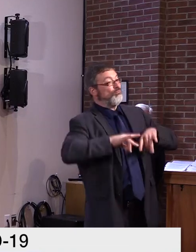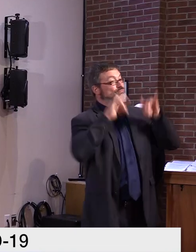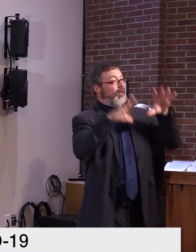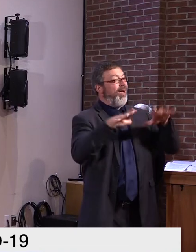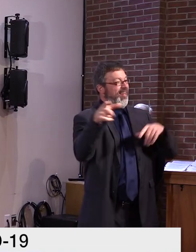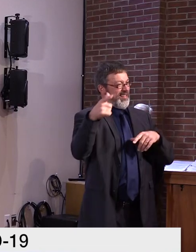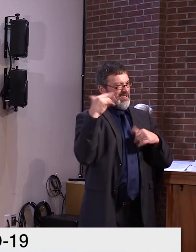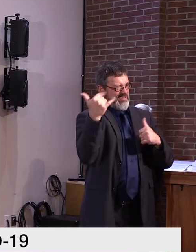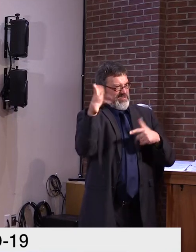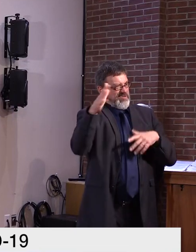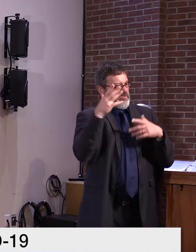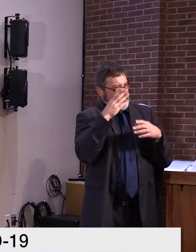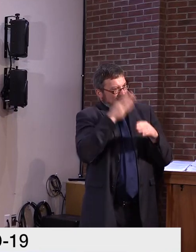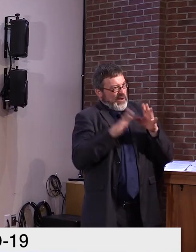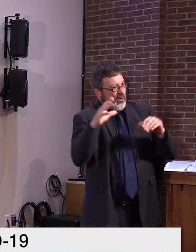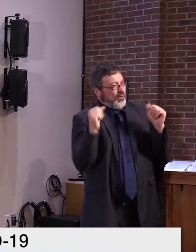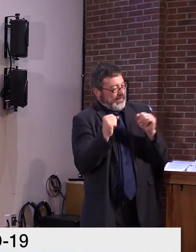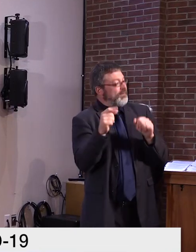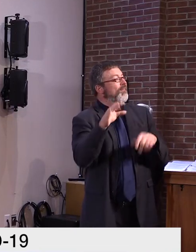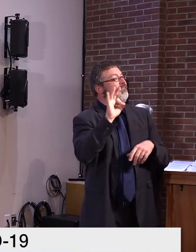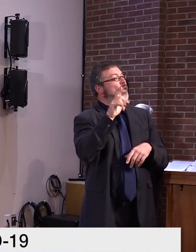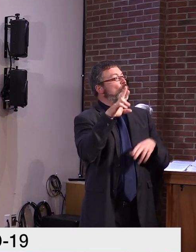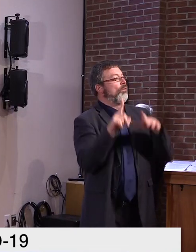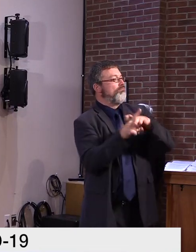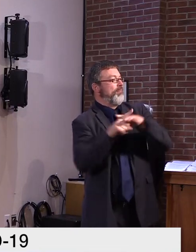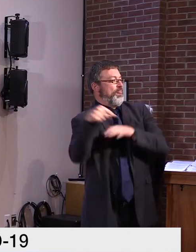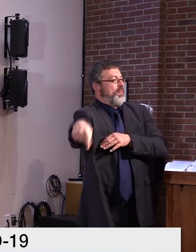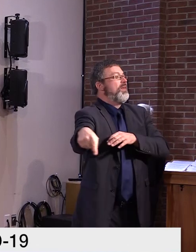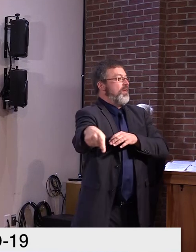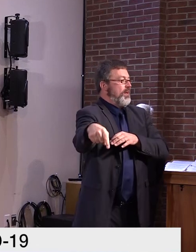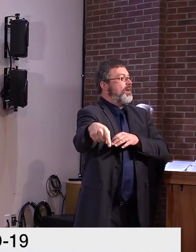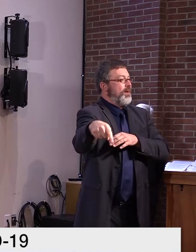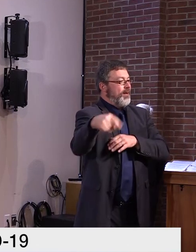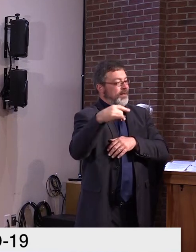this fall and winter in our state and in our country.